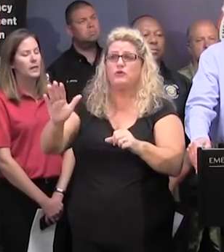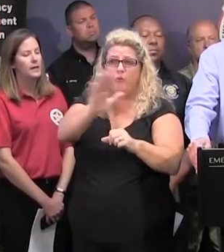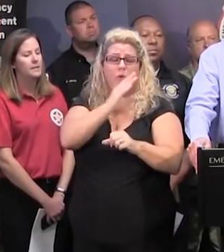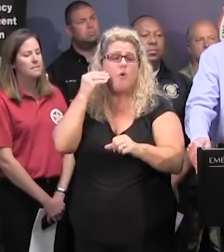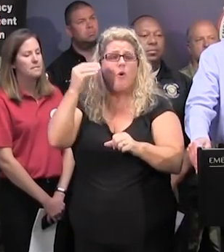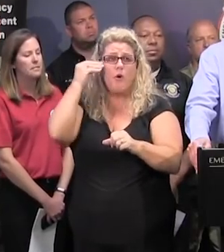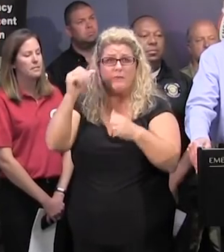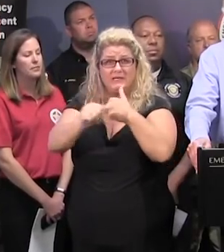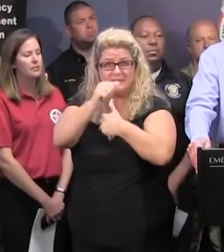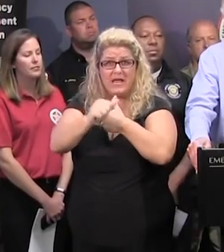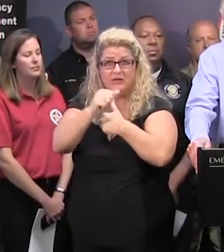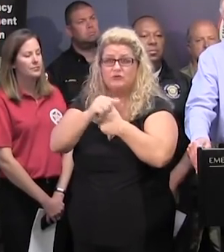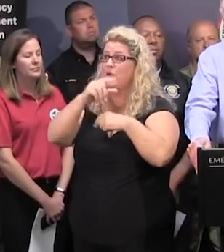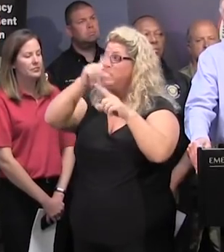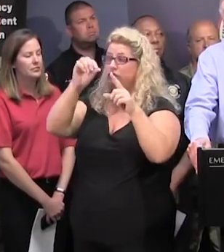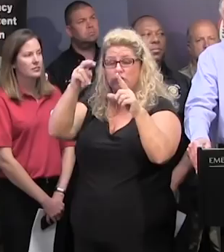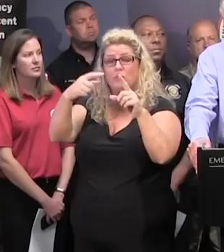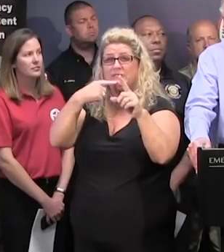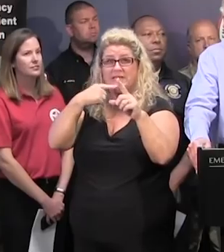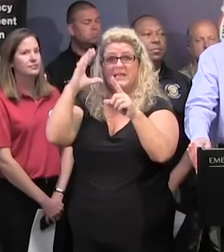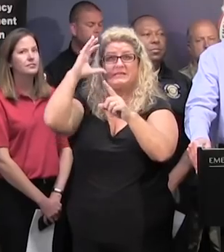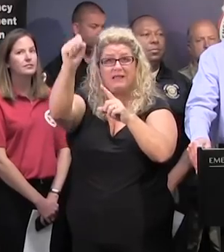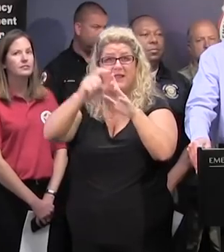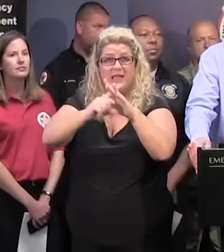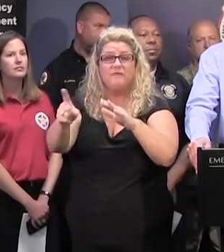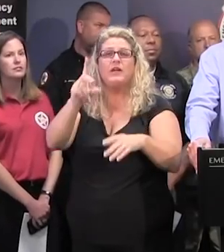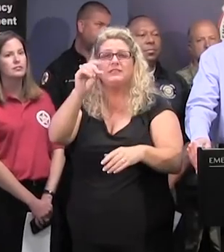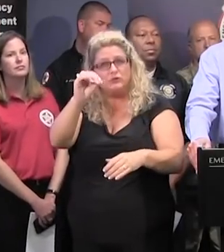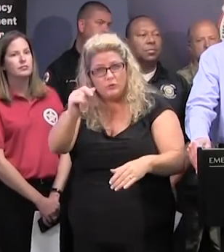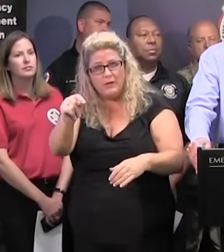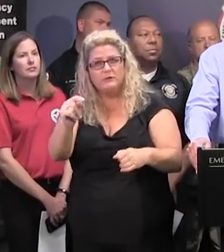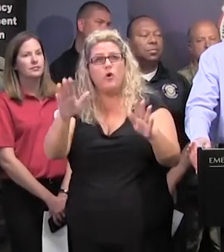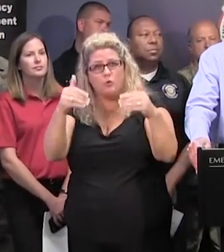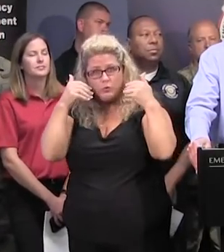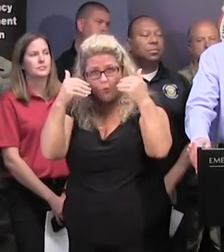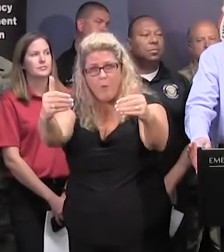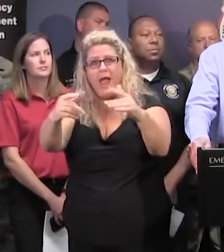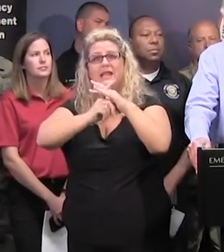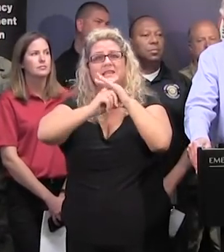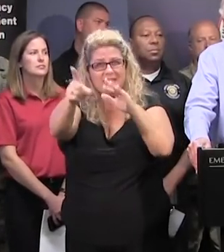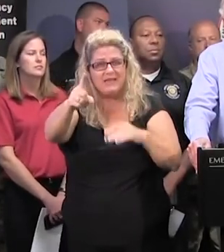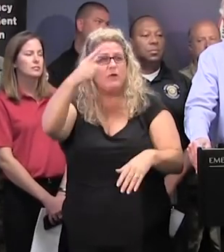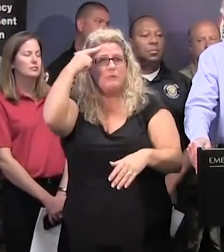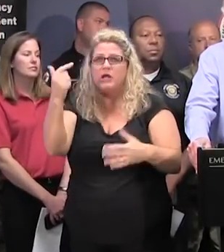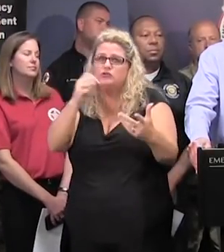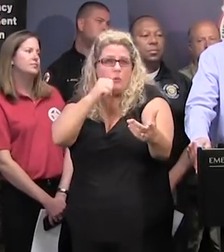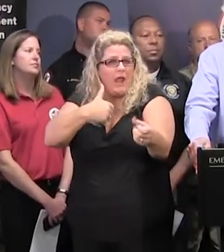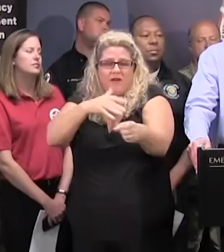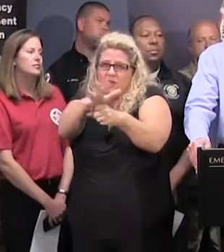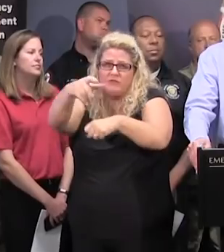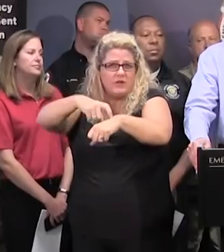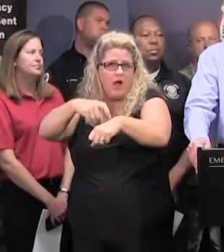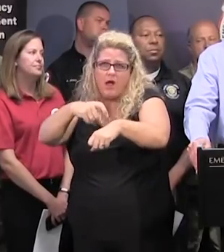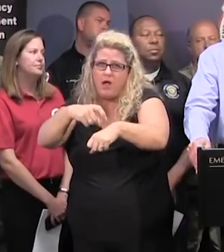you're in these zones, now is the time to go because that window of opportunity is closing on you very quickly. And